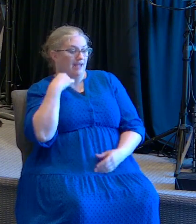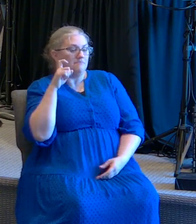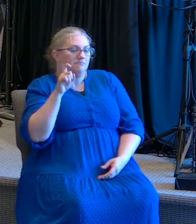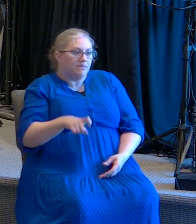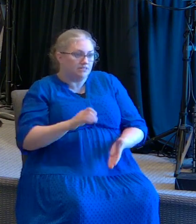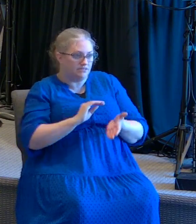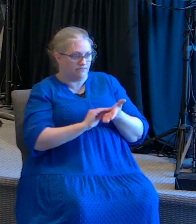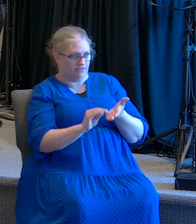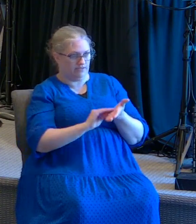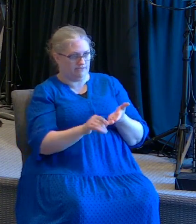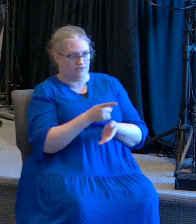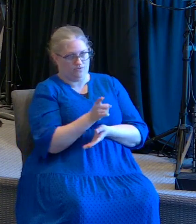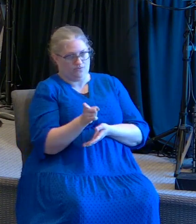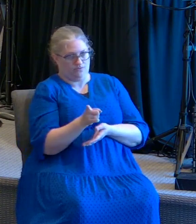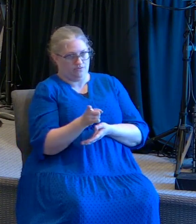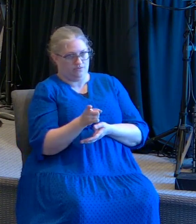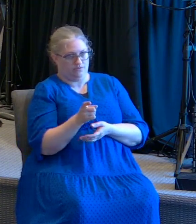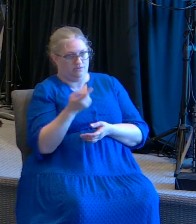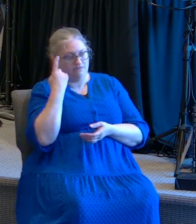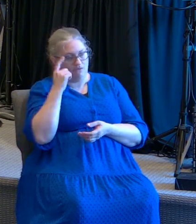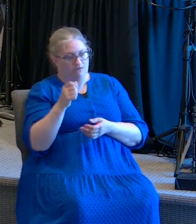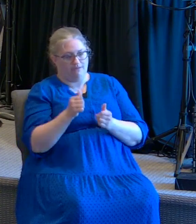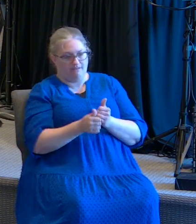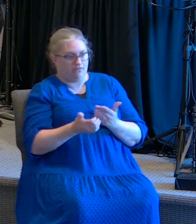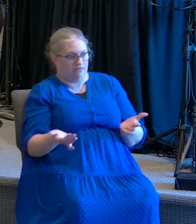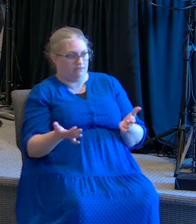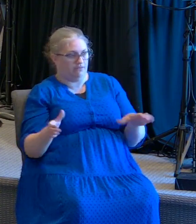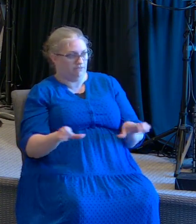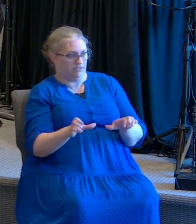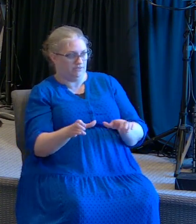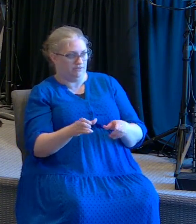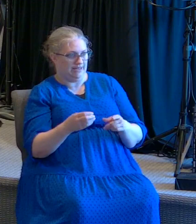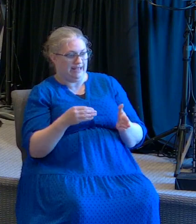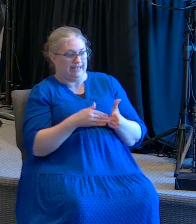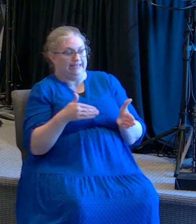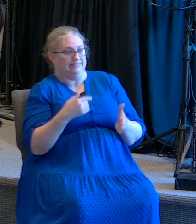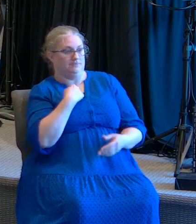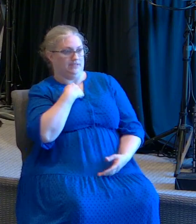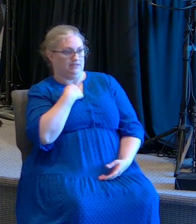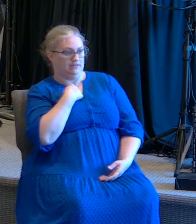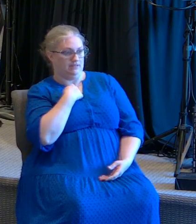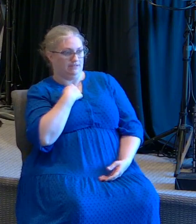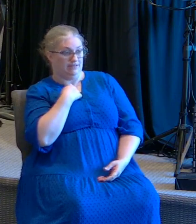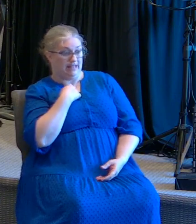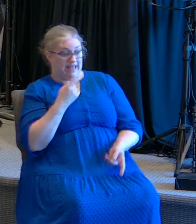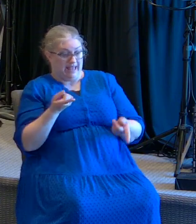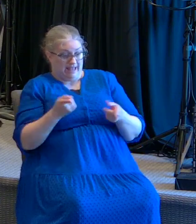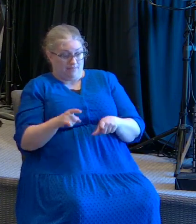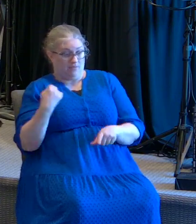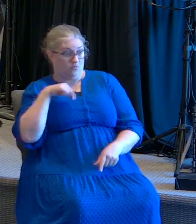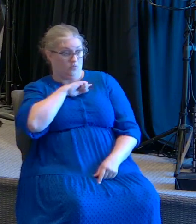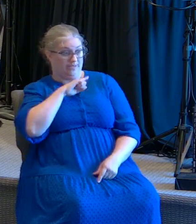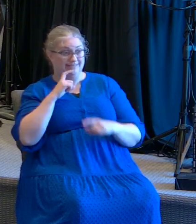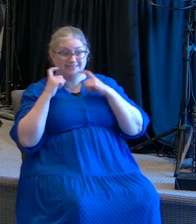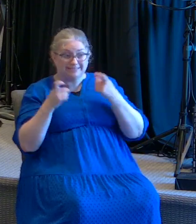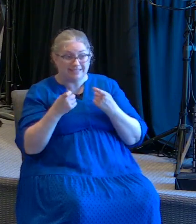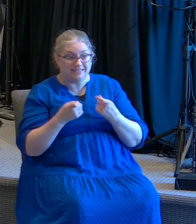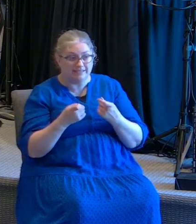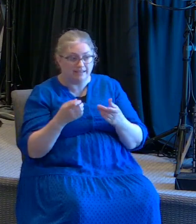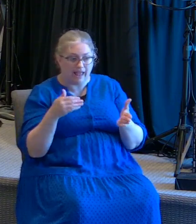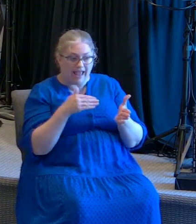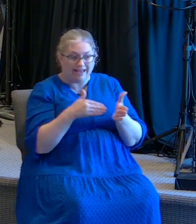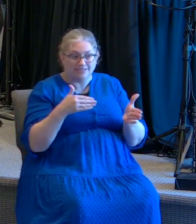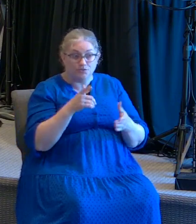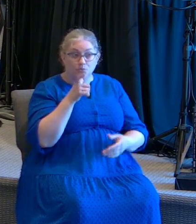Entonces yo tengo que perdonar a esa persona. Cuando pecamos, pecamos contra Dios.